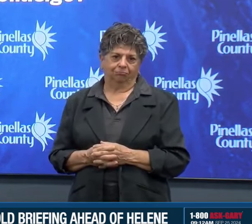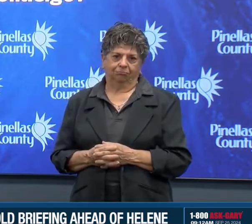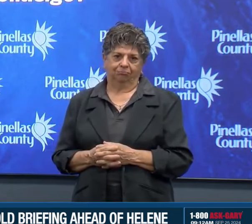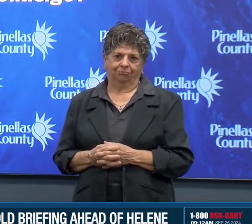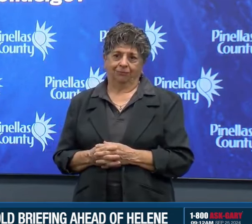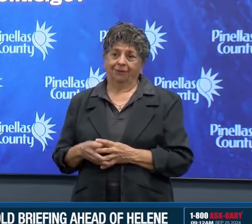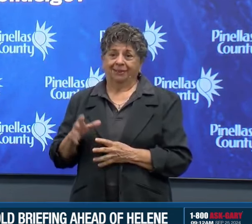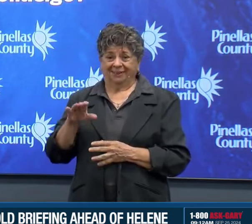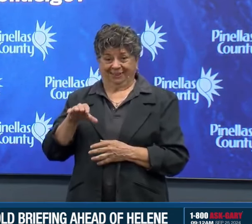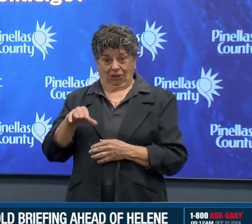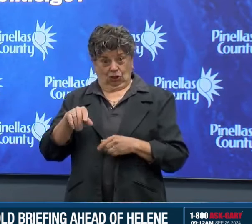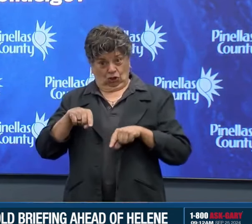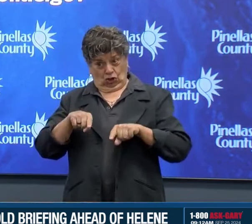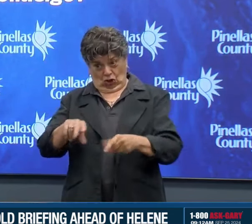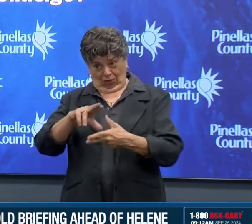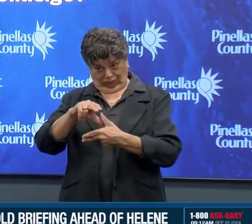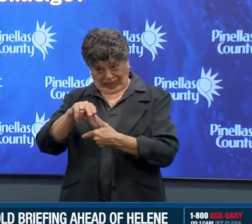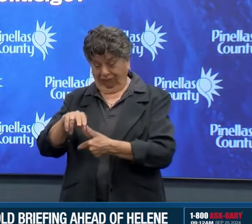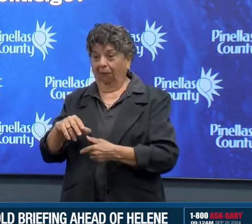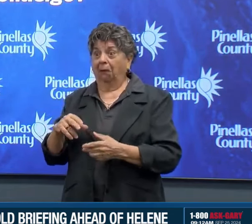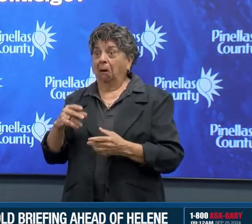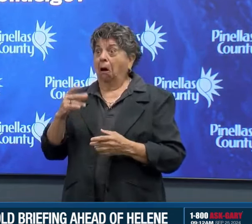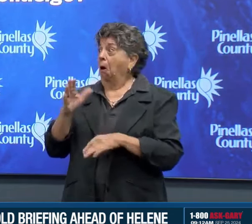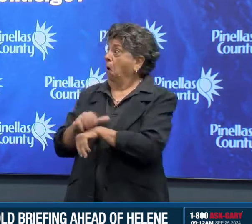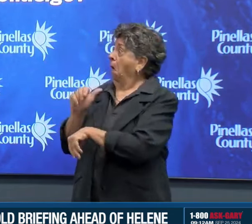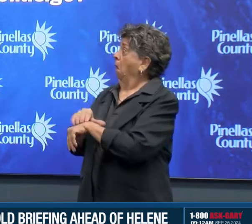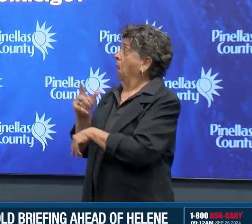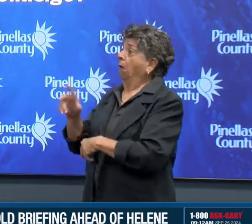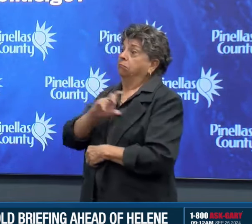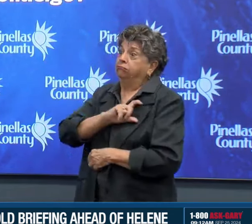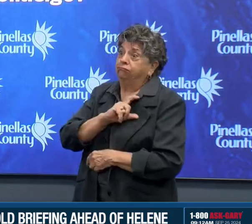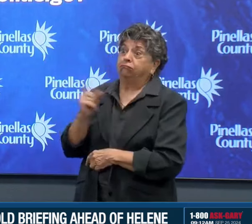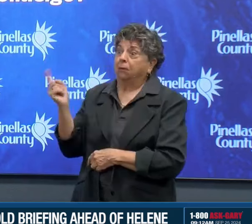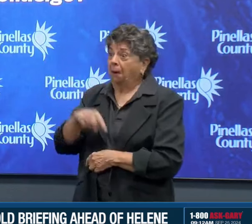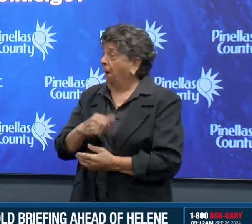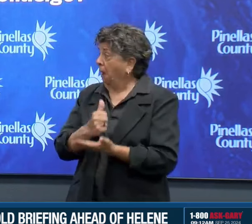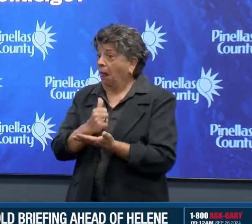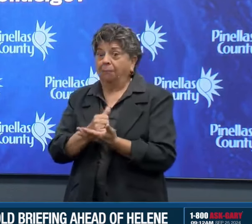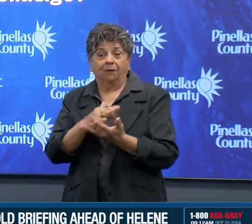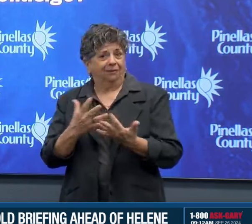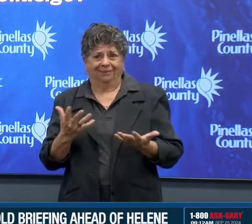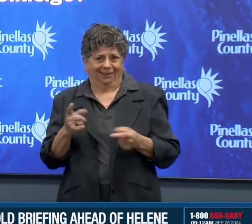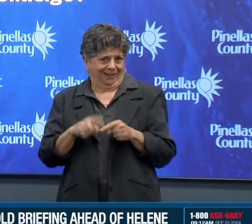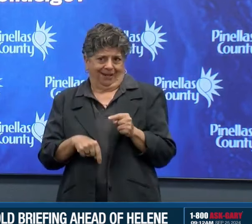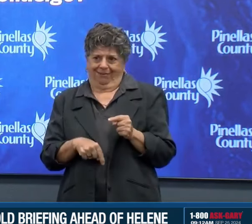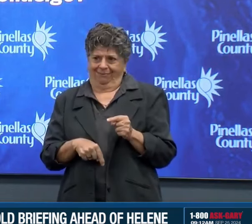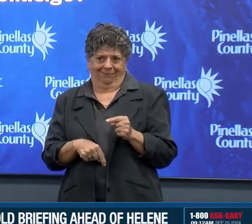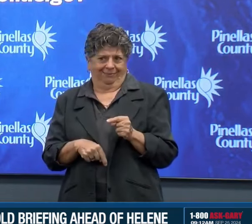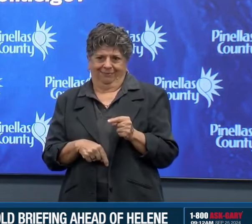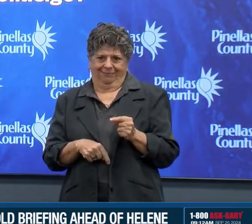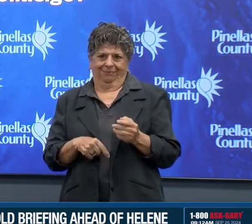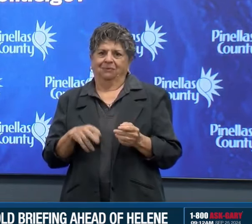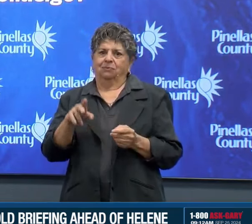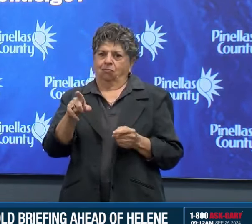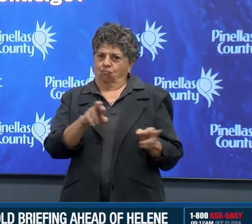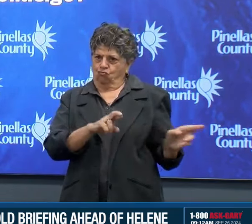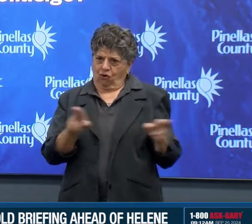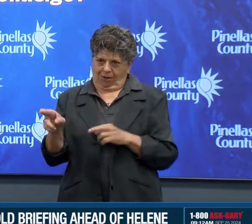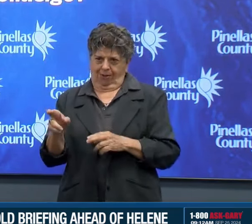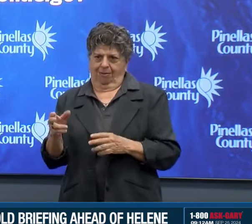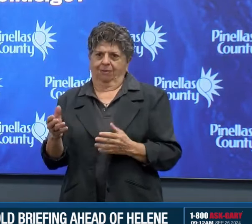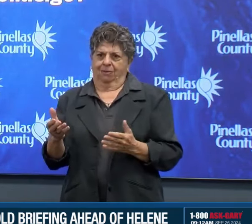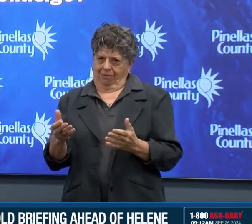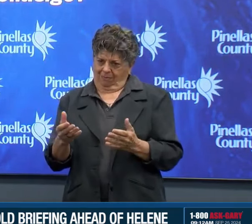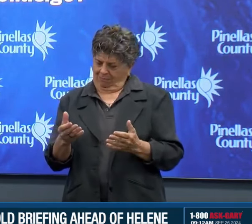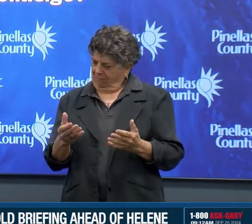we can be complacent. If you're home flooded in previous rain events, you will flood this time and possibly at a much higher